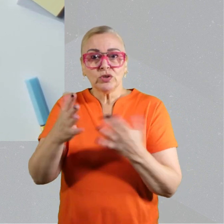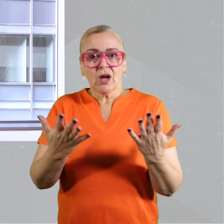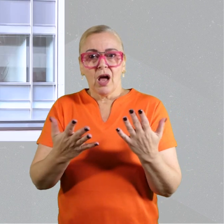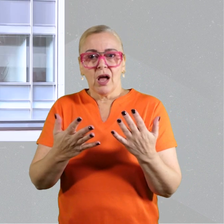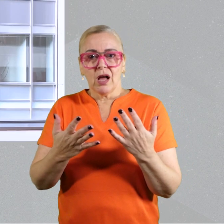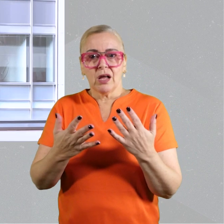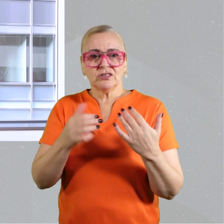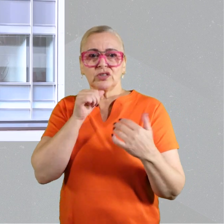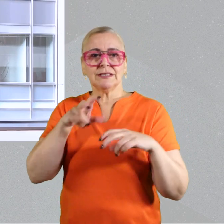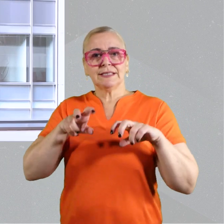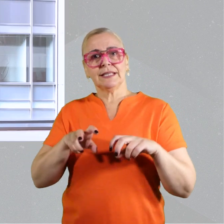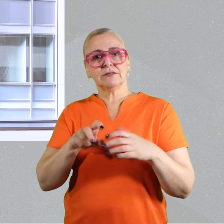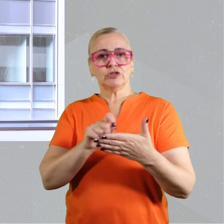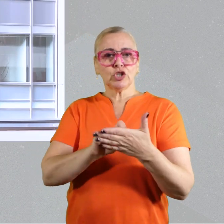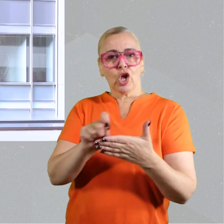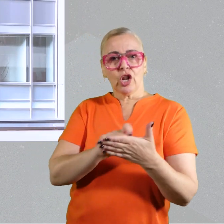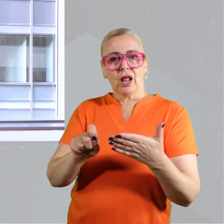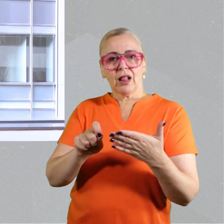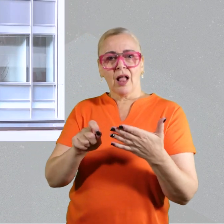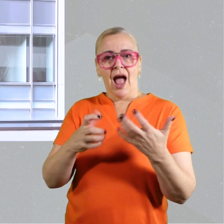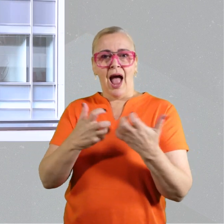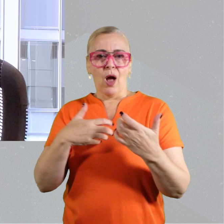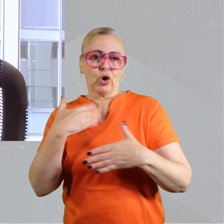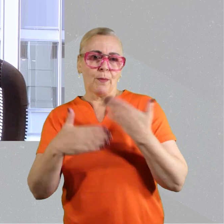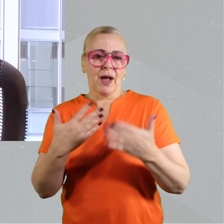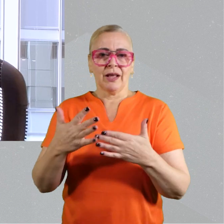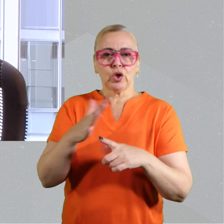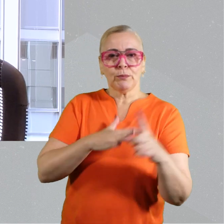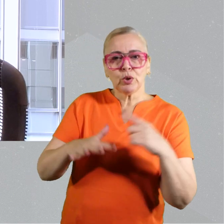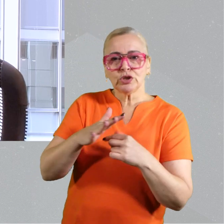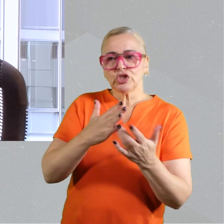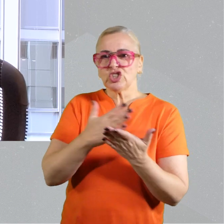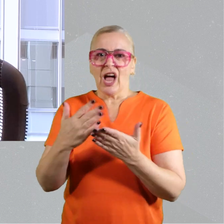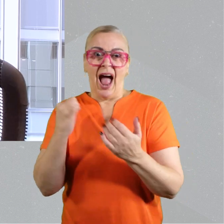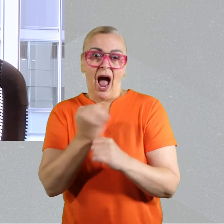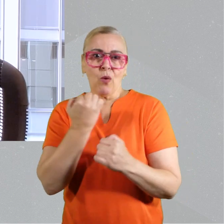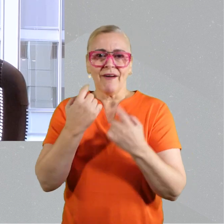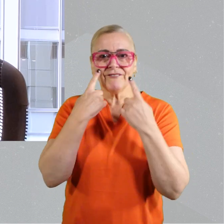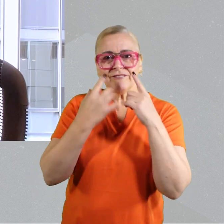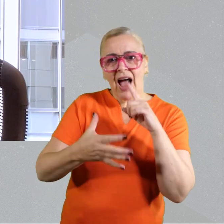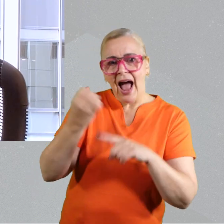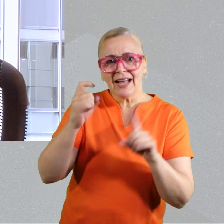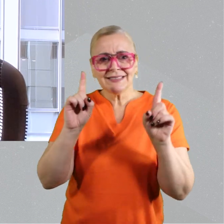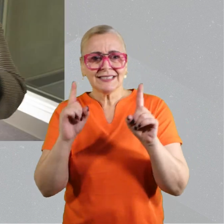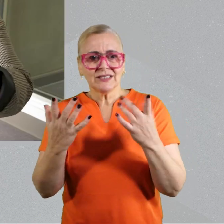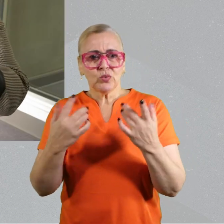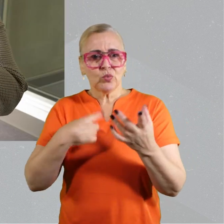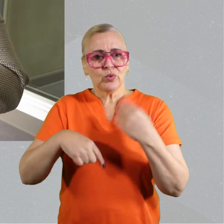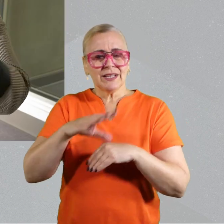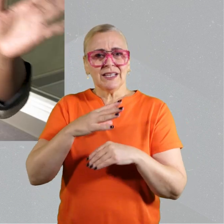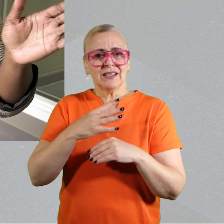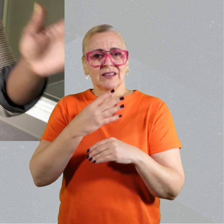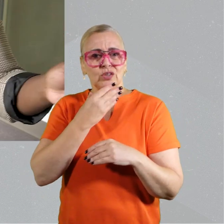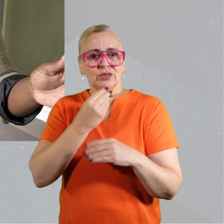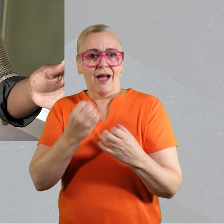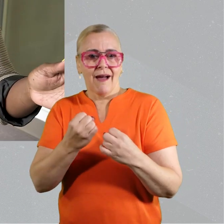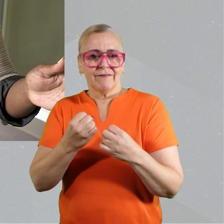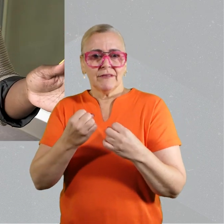one of the reasons why they might have participated, know, potentially encourage more participation in the future. Let's not just let it sit in a journal.